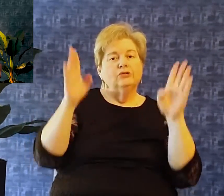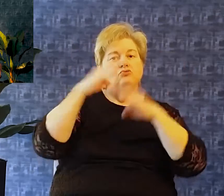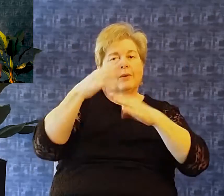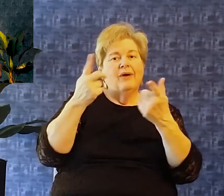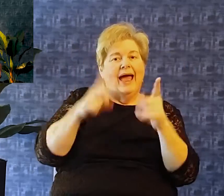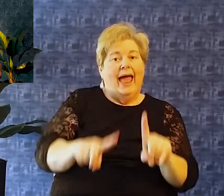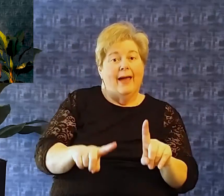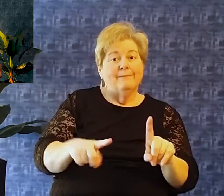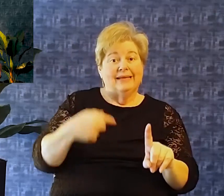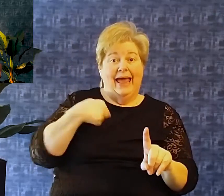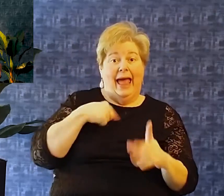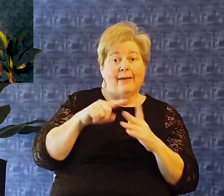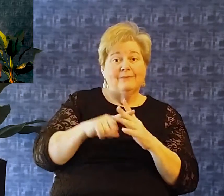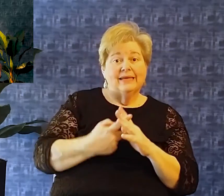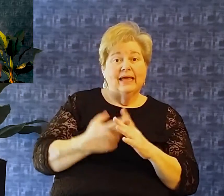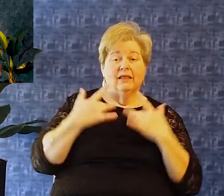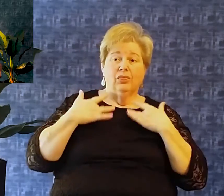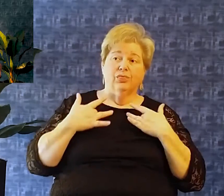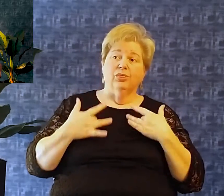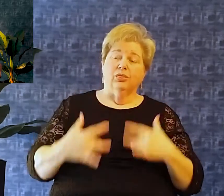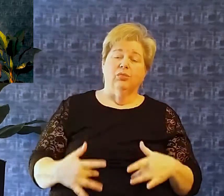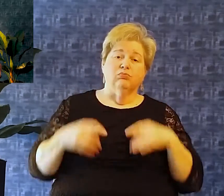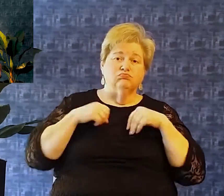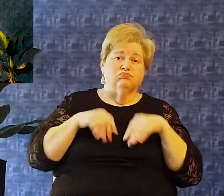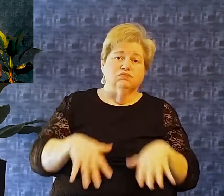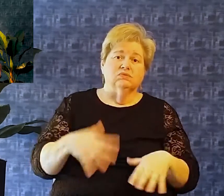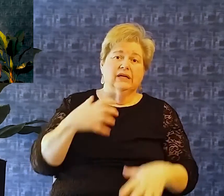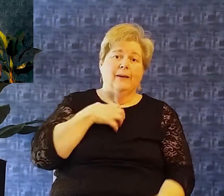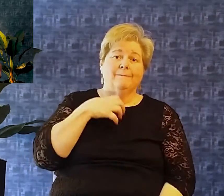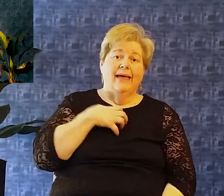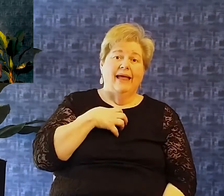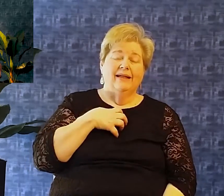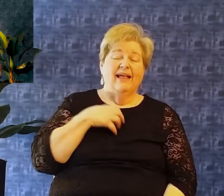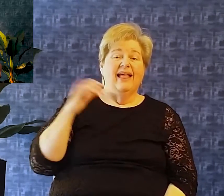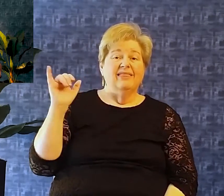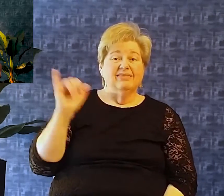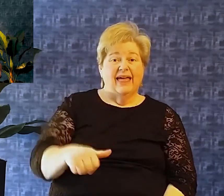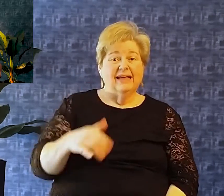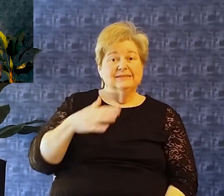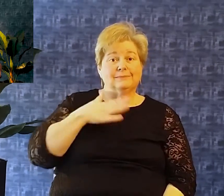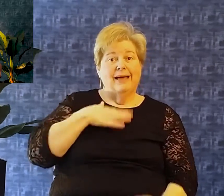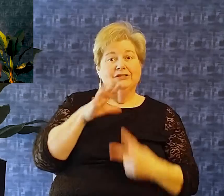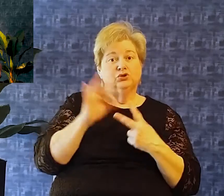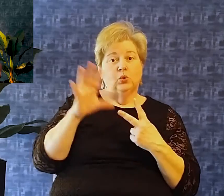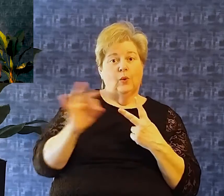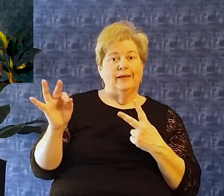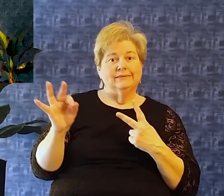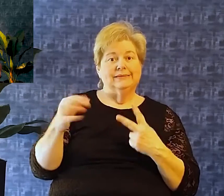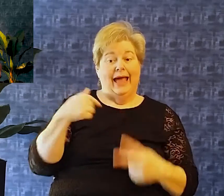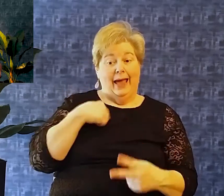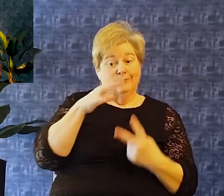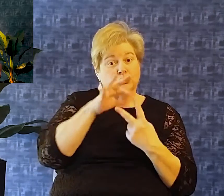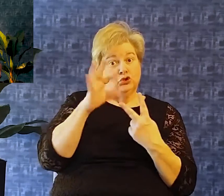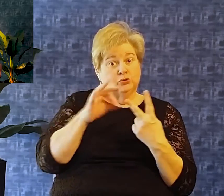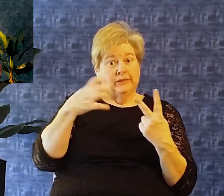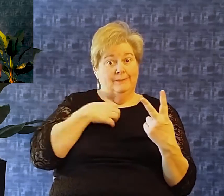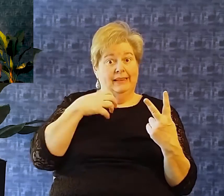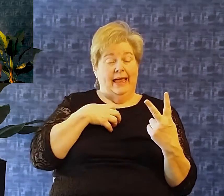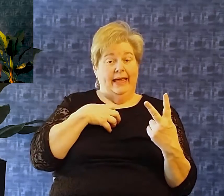That when troubles happen And I begin to despair And to complain That that was my choice I was